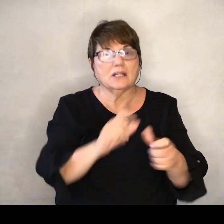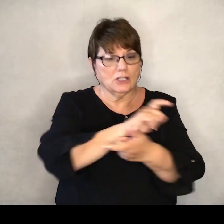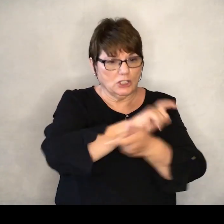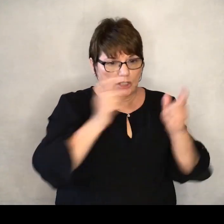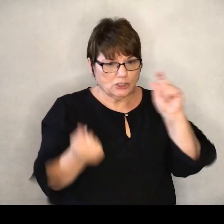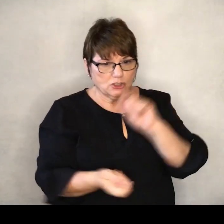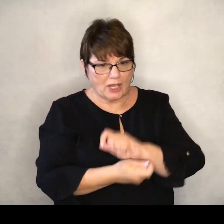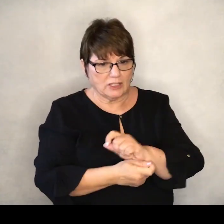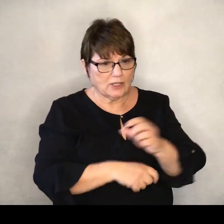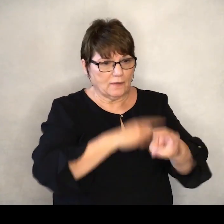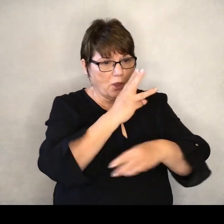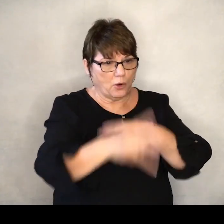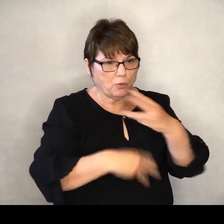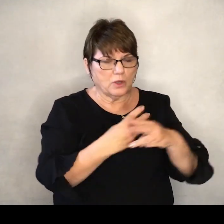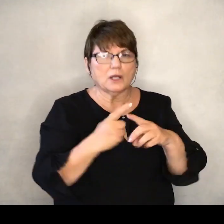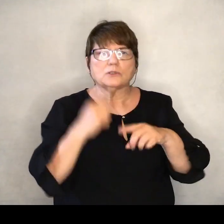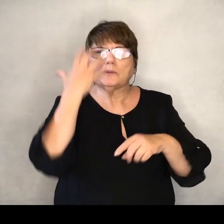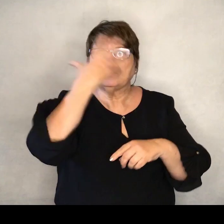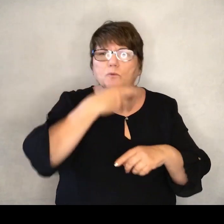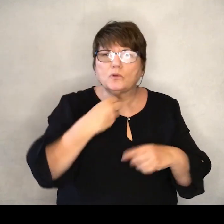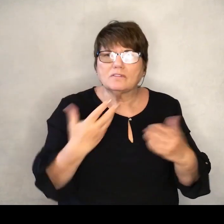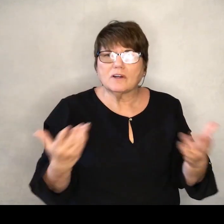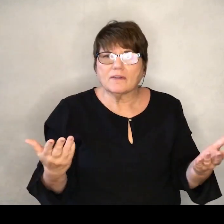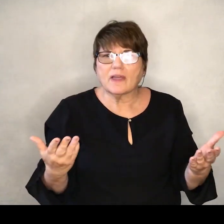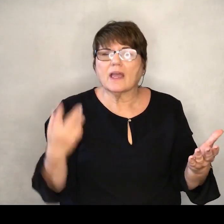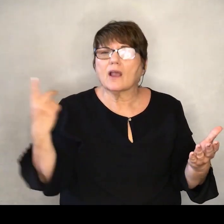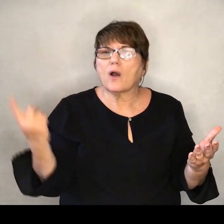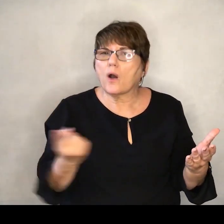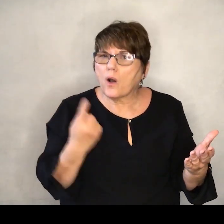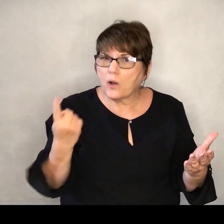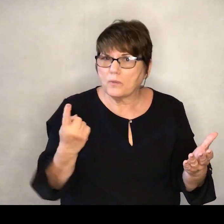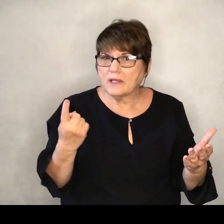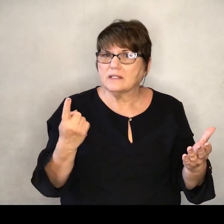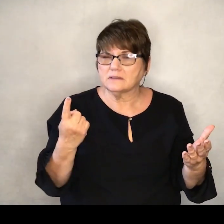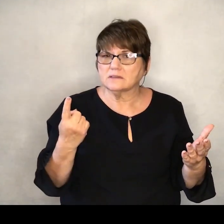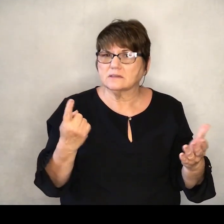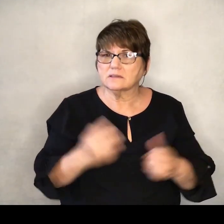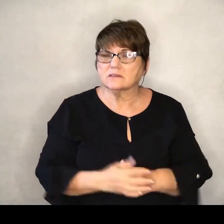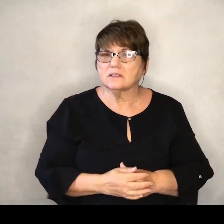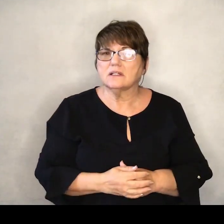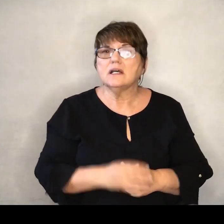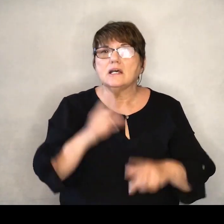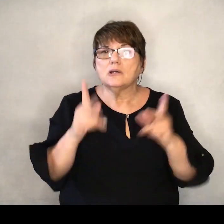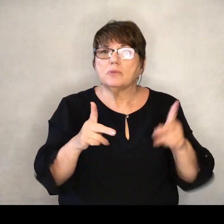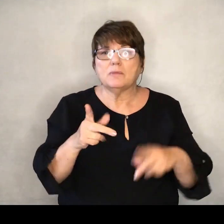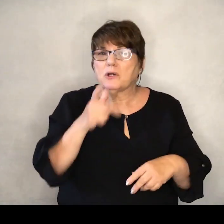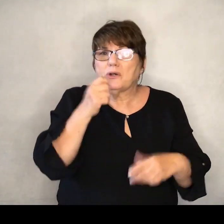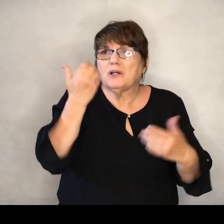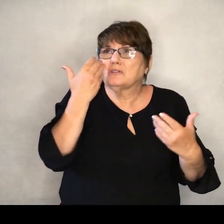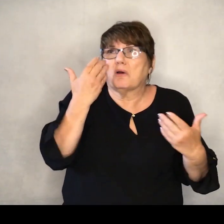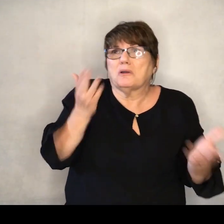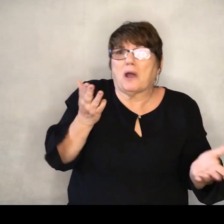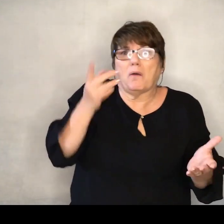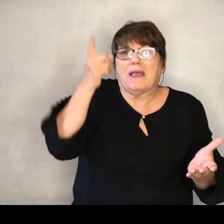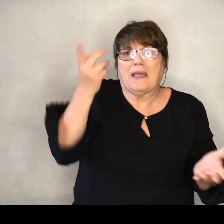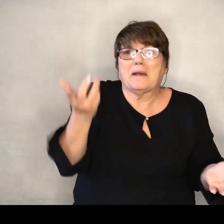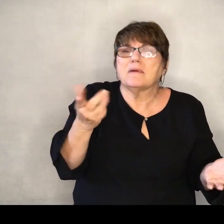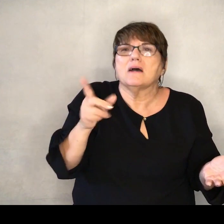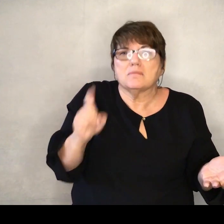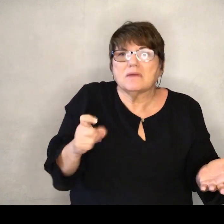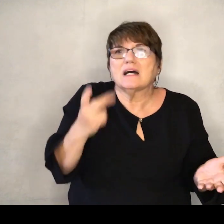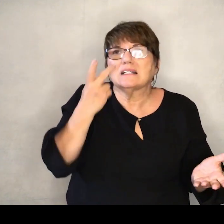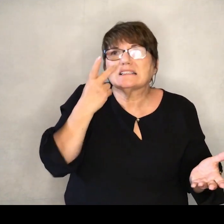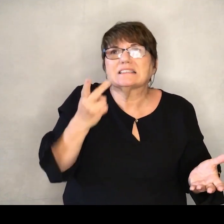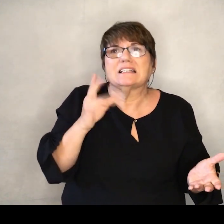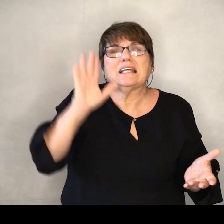this world into something beautiful. Always. The people who don't know this need to see